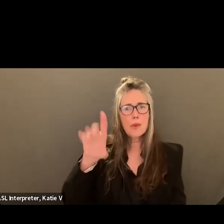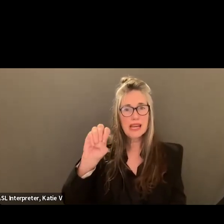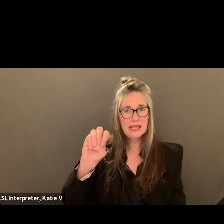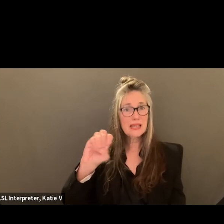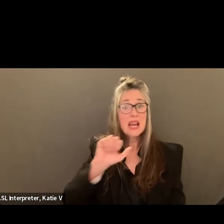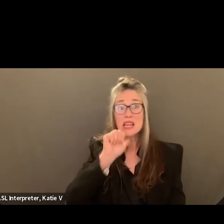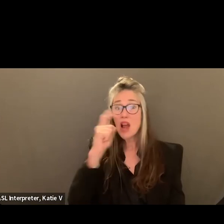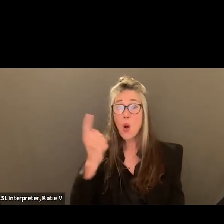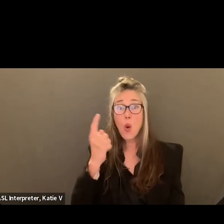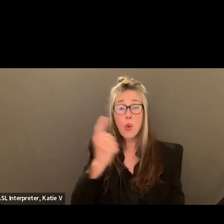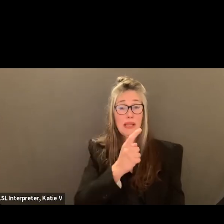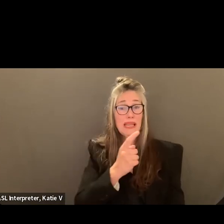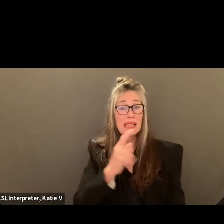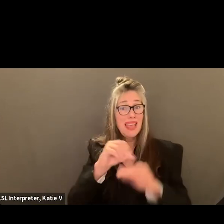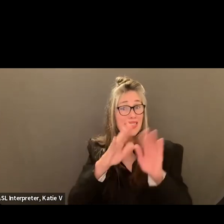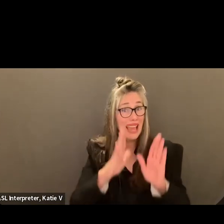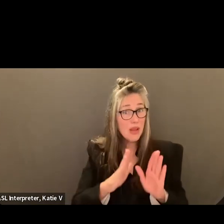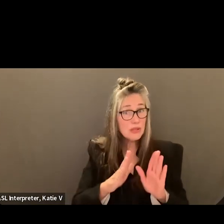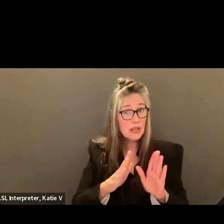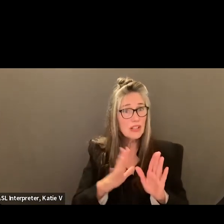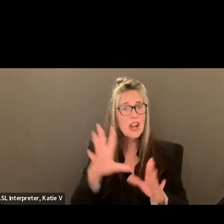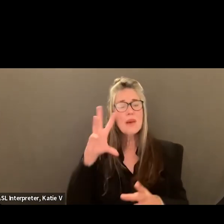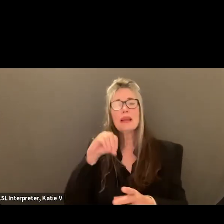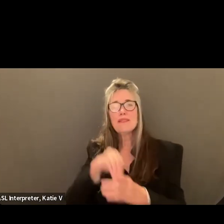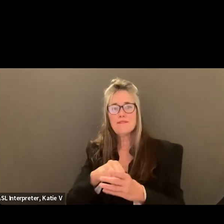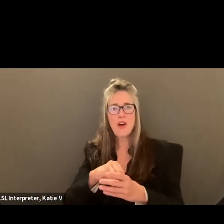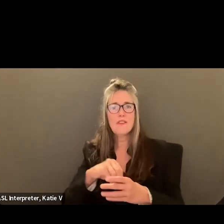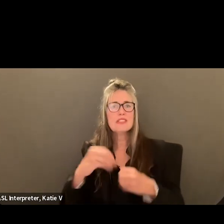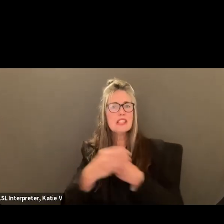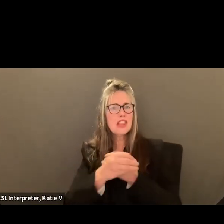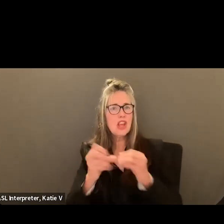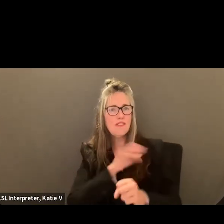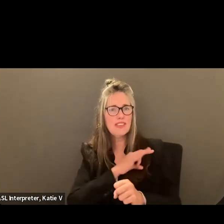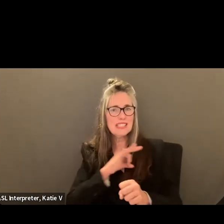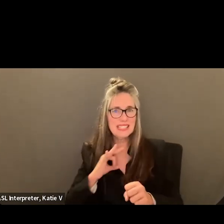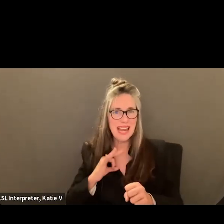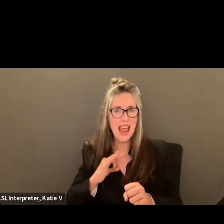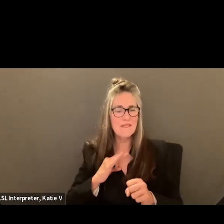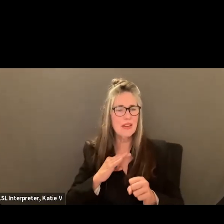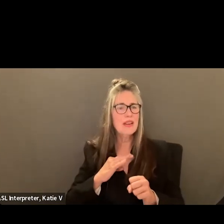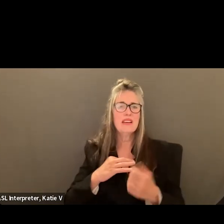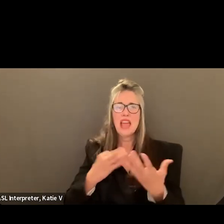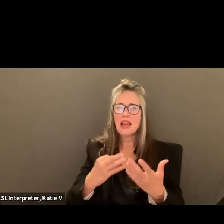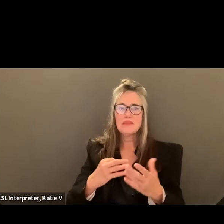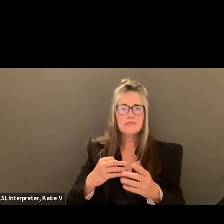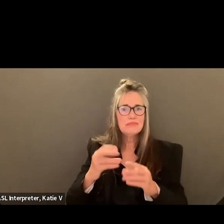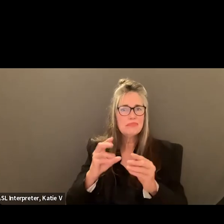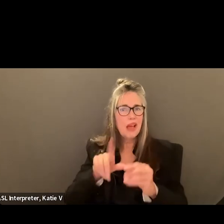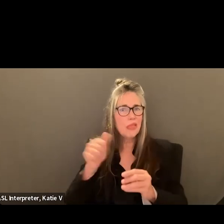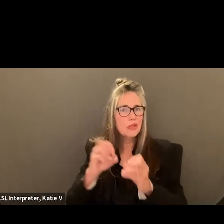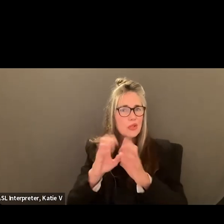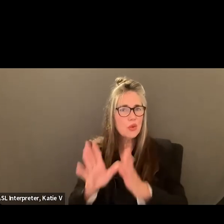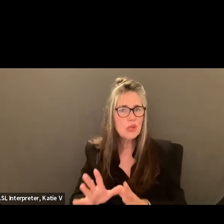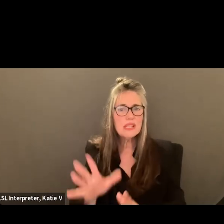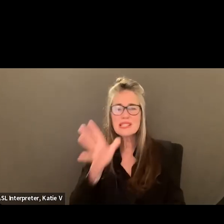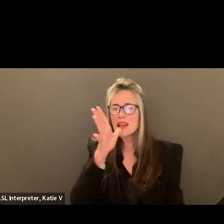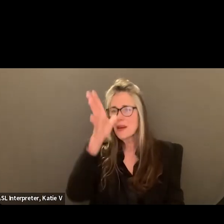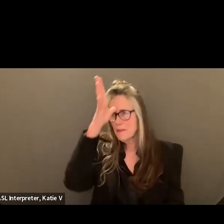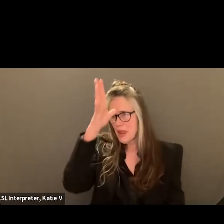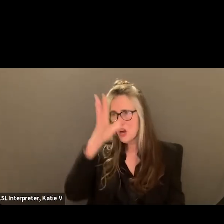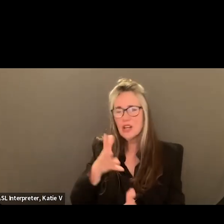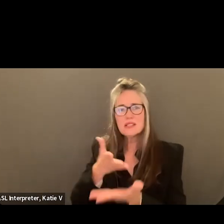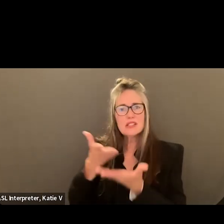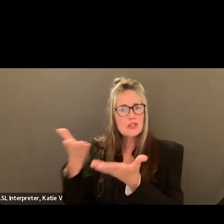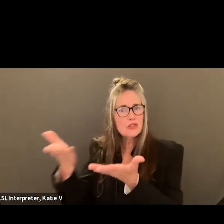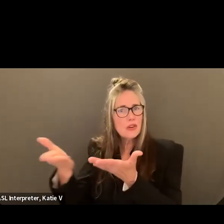that's a great opportunity for the campaign of knowledge for our students. So we'll be very intentional in that as well as bringing in our parent component, which